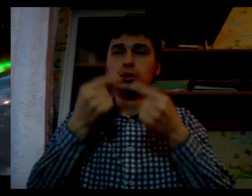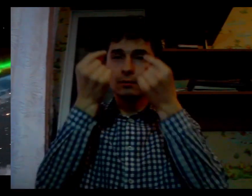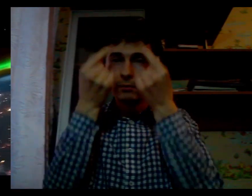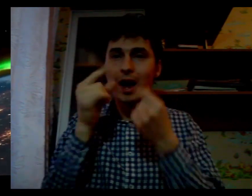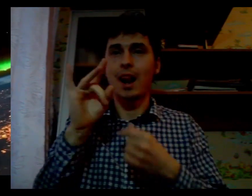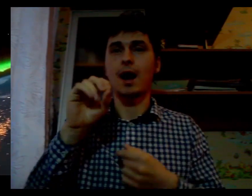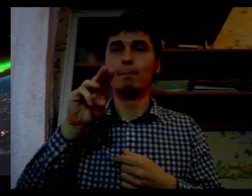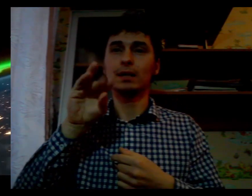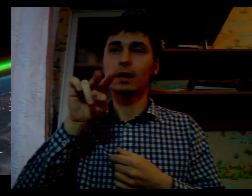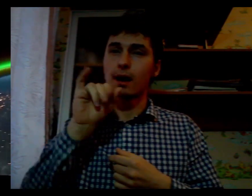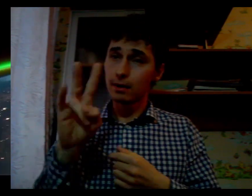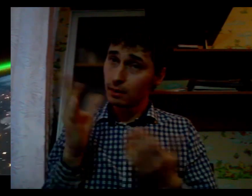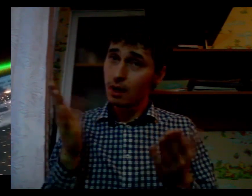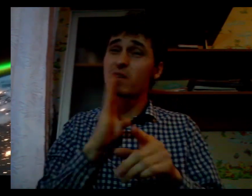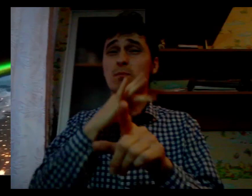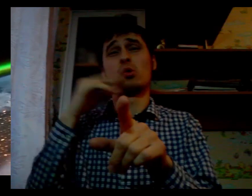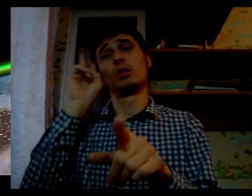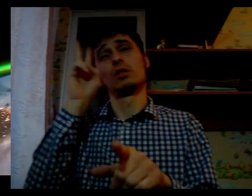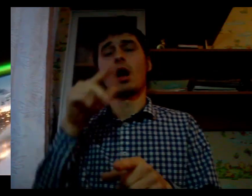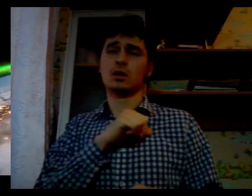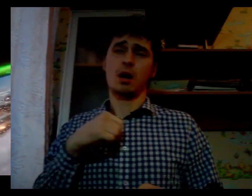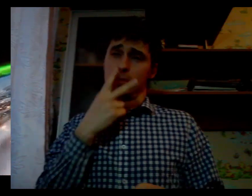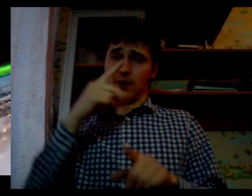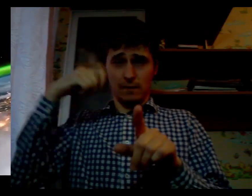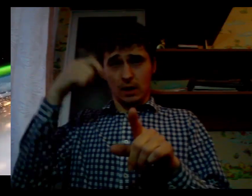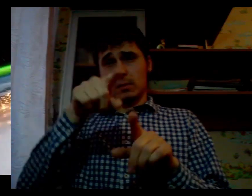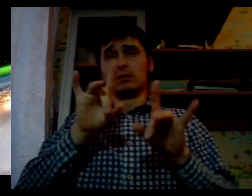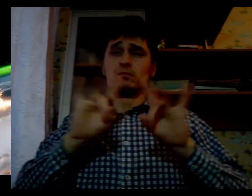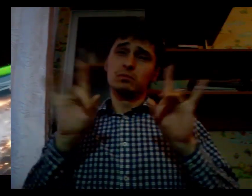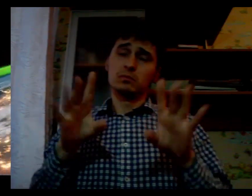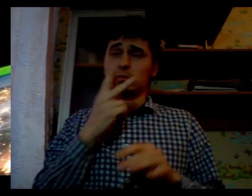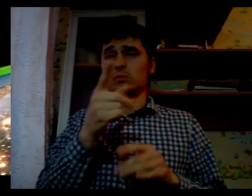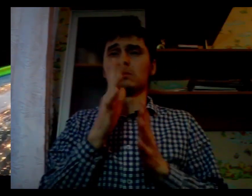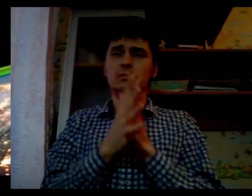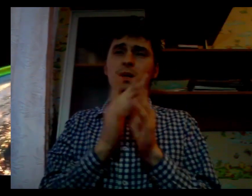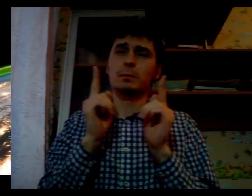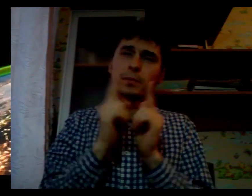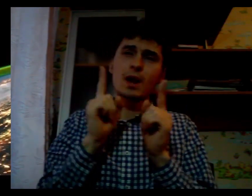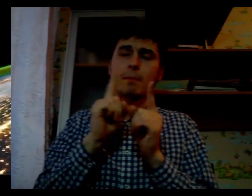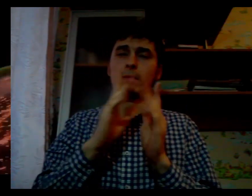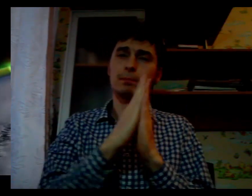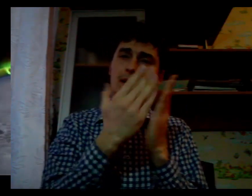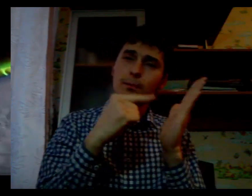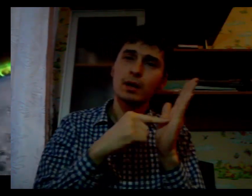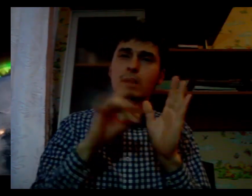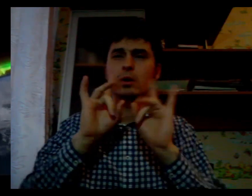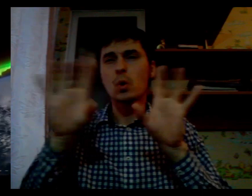Realizing this goal will require an intrepidorial spirit, a new generation of scientists.